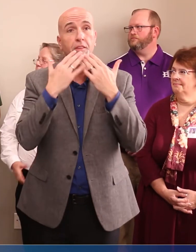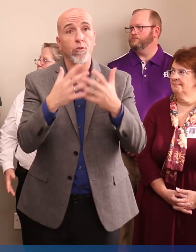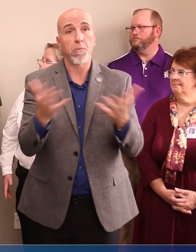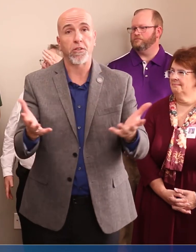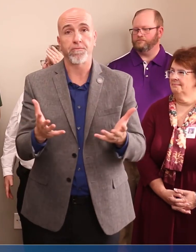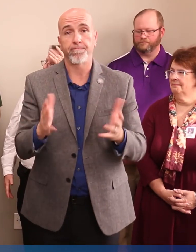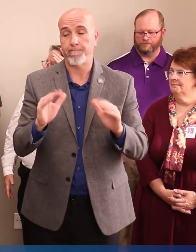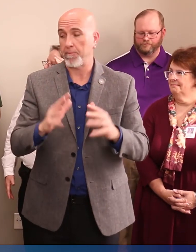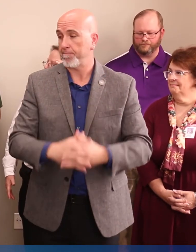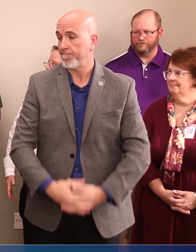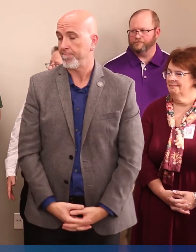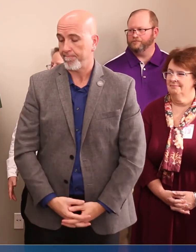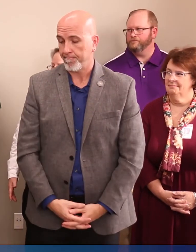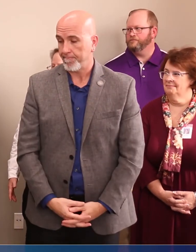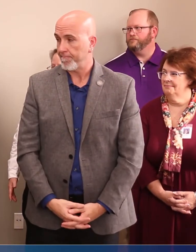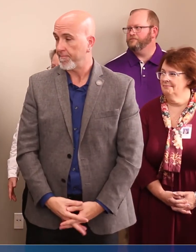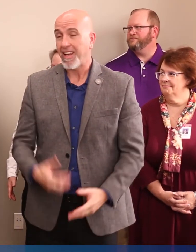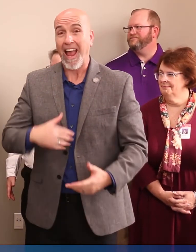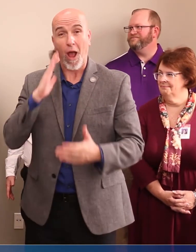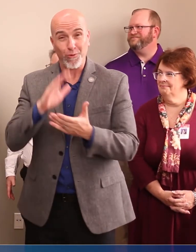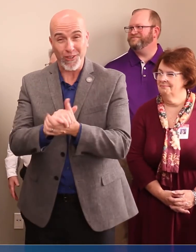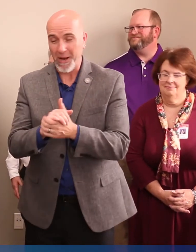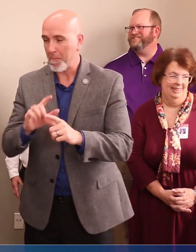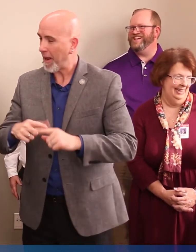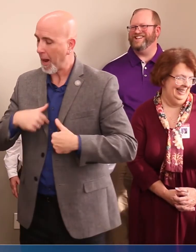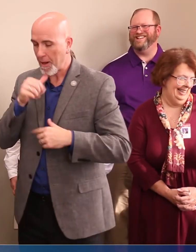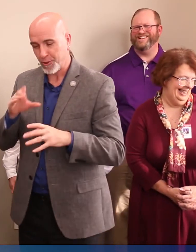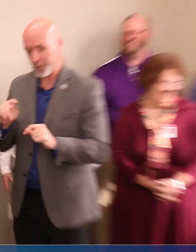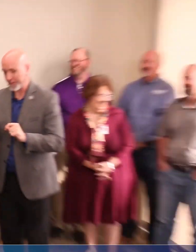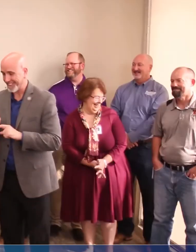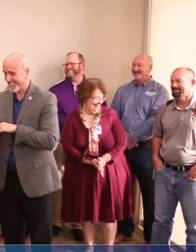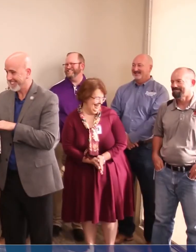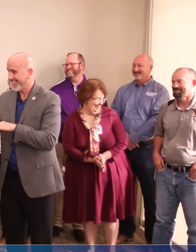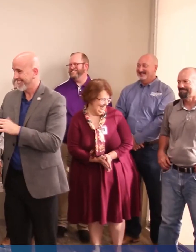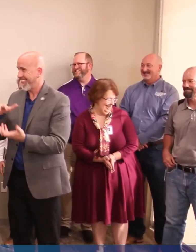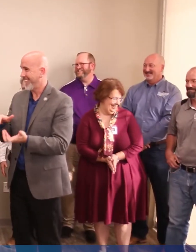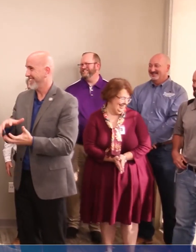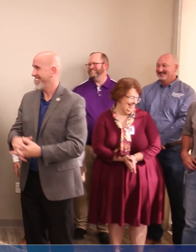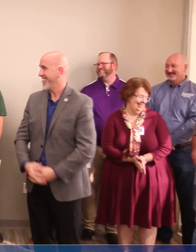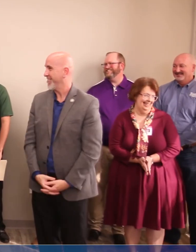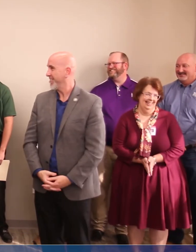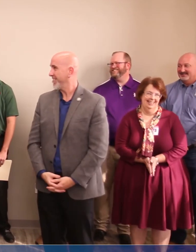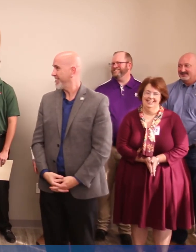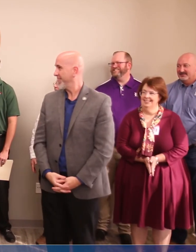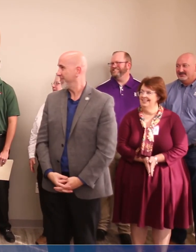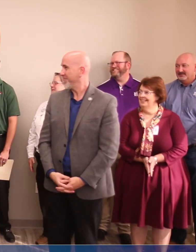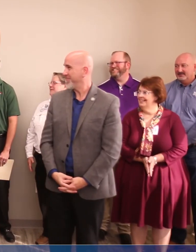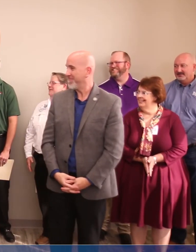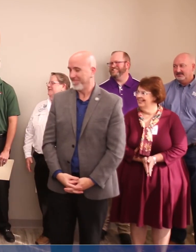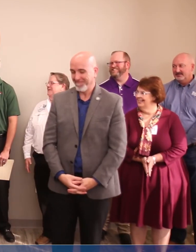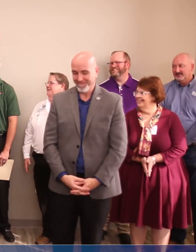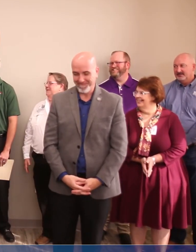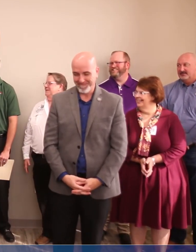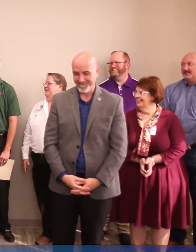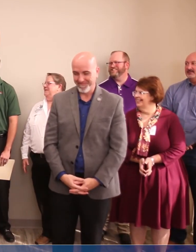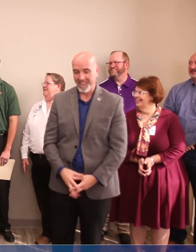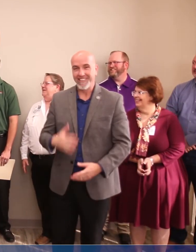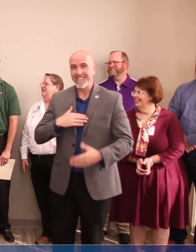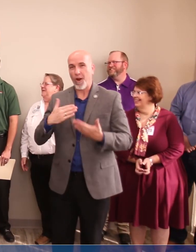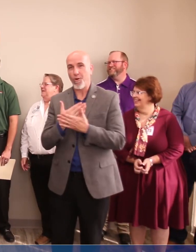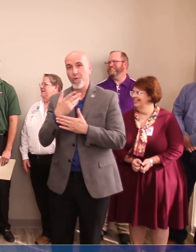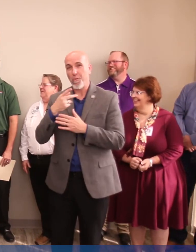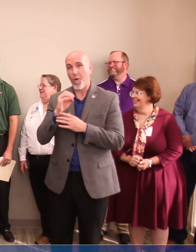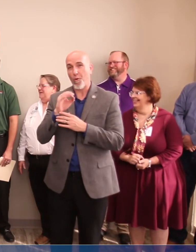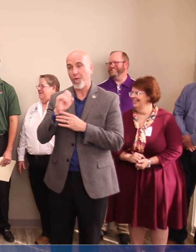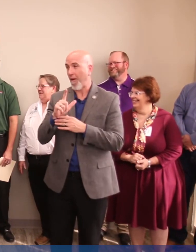so much. Thank you all. I would shake your hands but I'm not going to do it. We'll just do this. This is our new